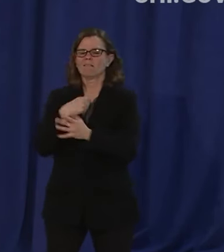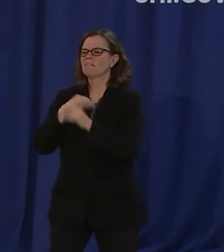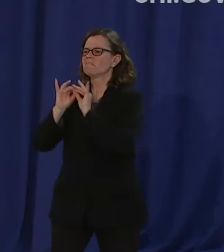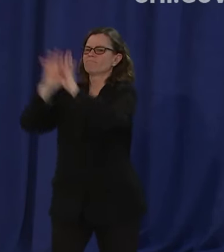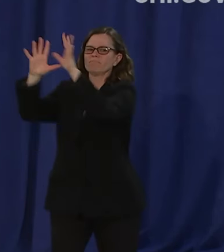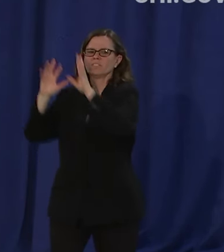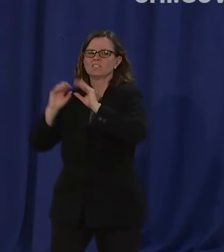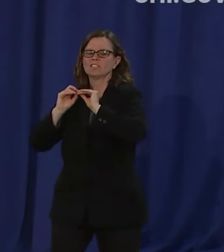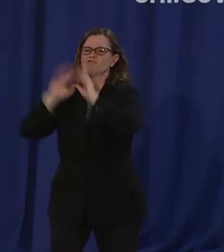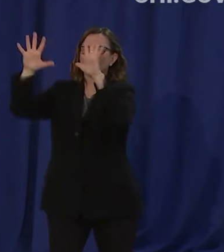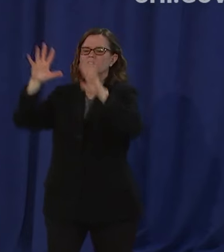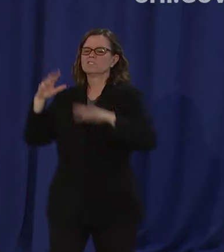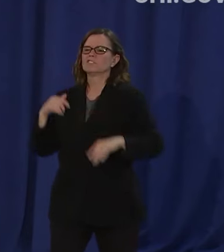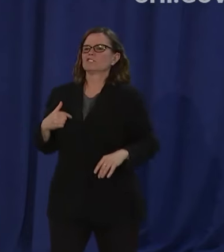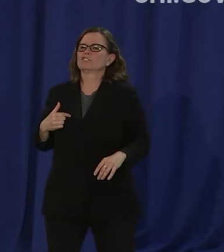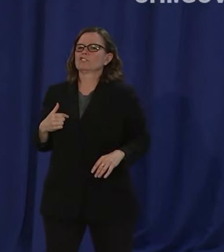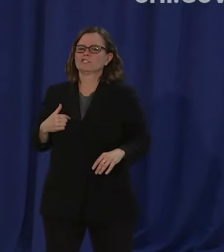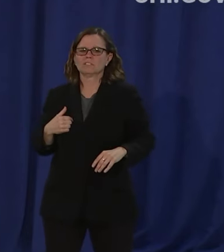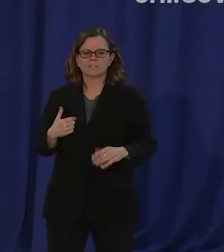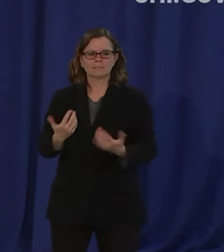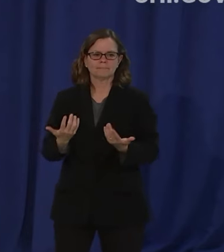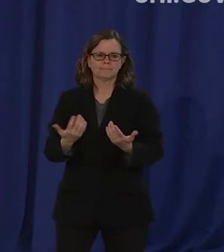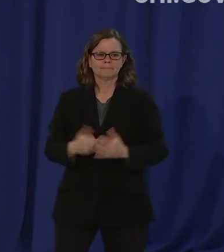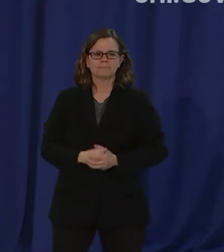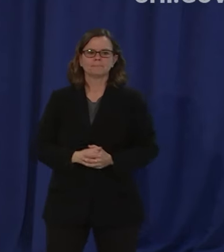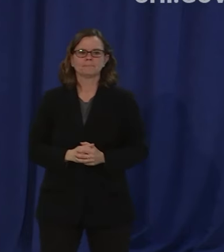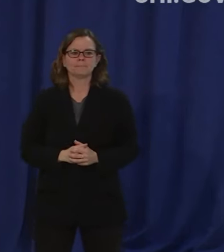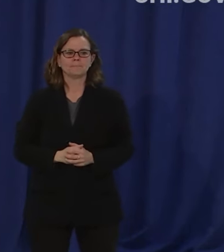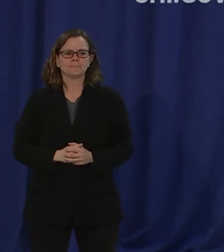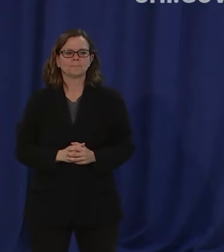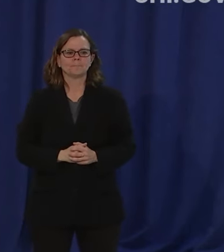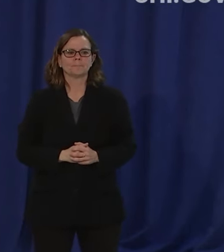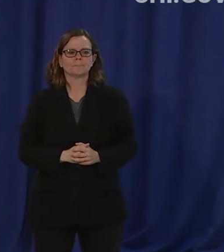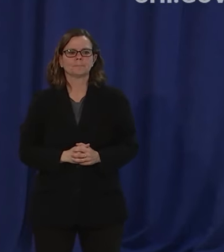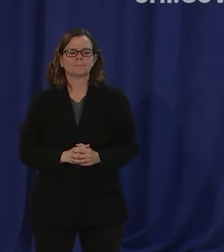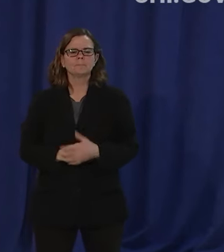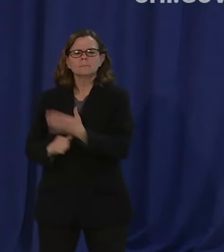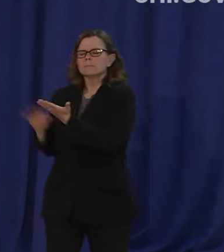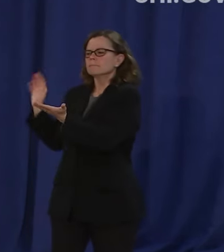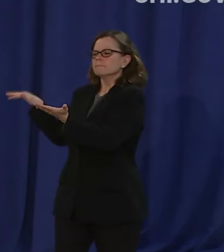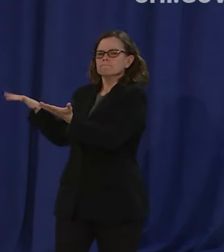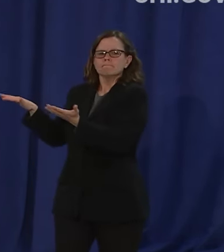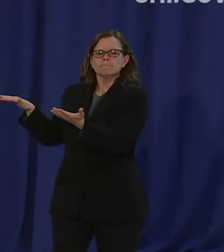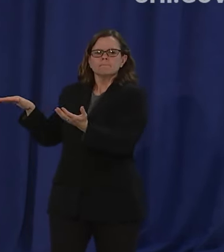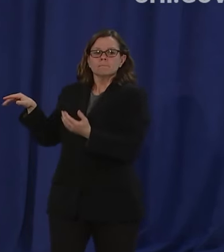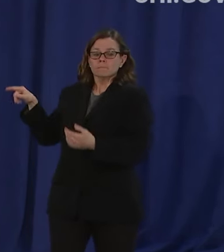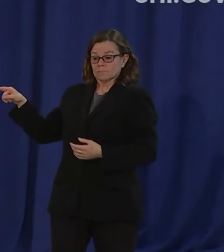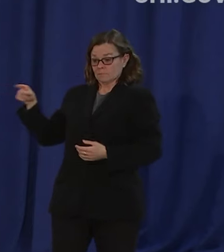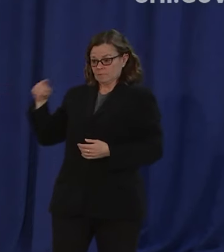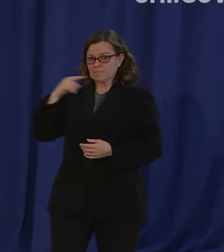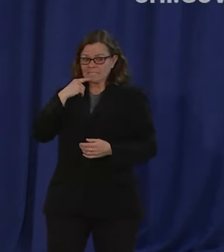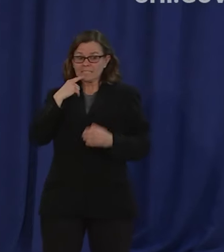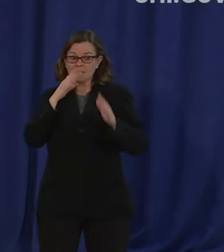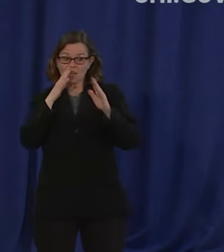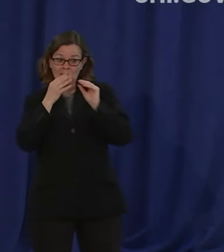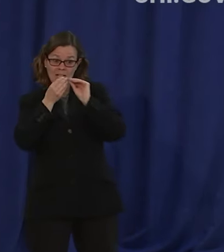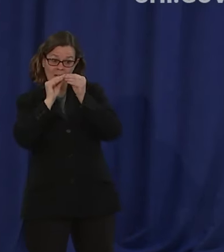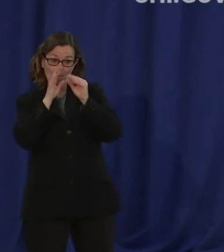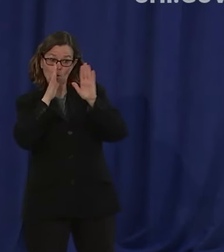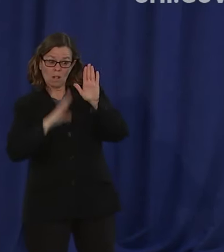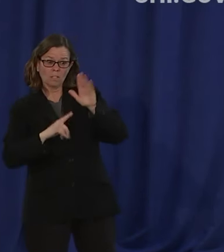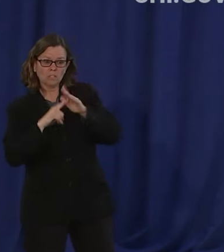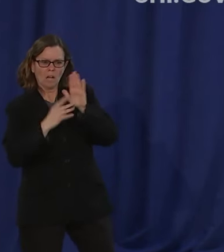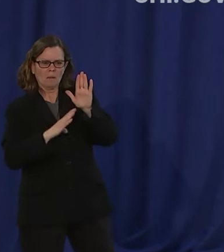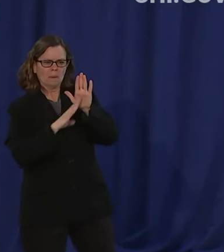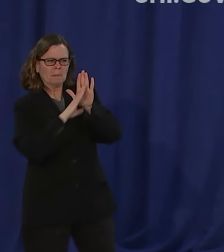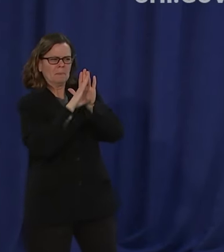you've mentioned as has the governor that we now expect the covet 19 peak in mid-may what data model science are you relying